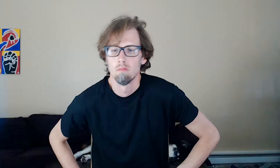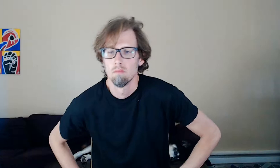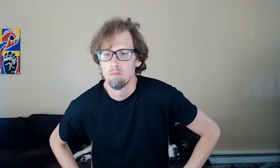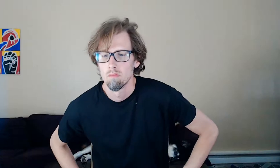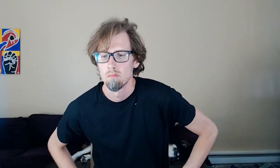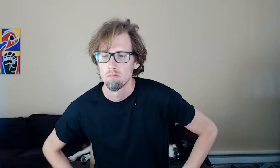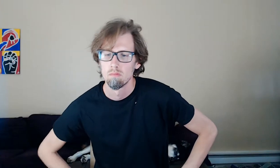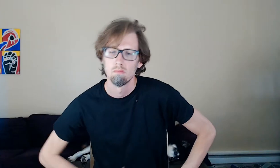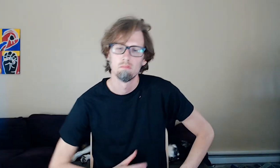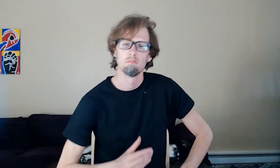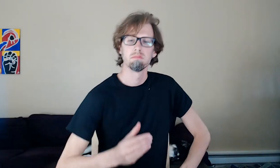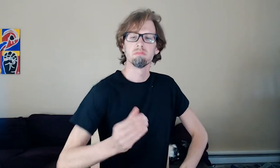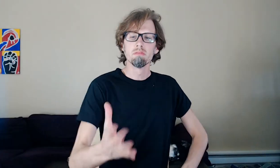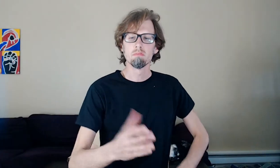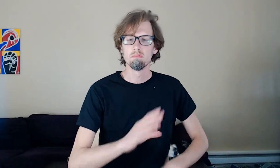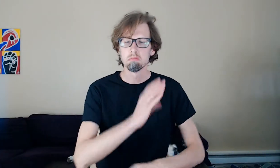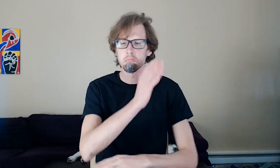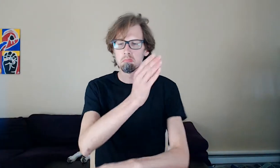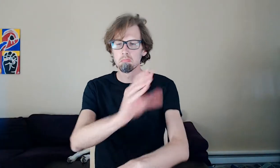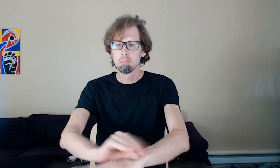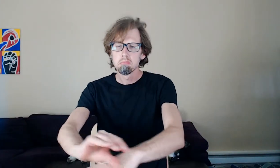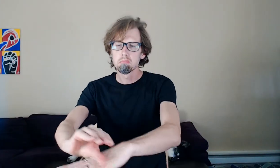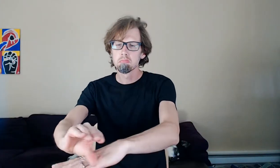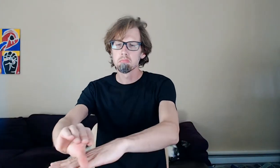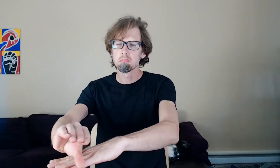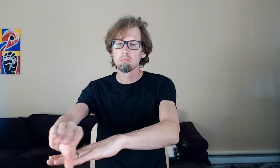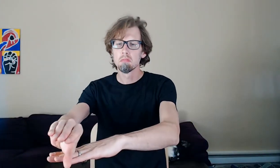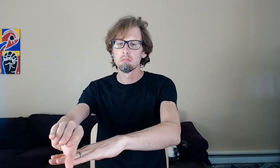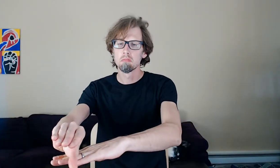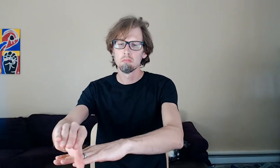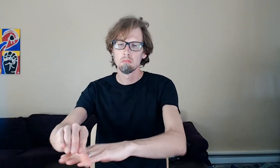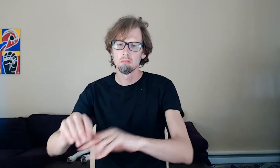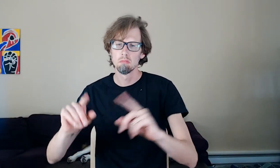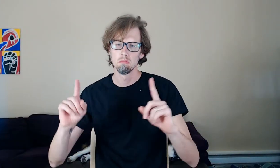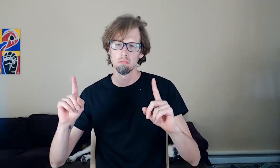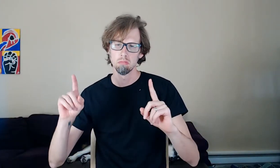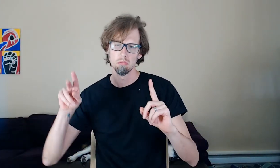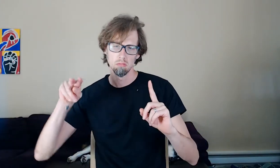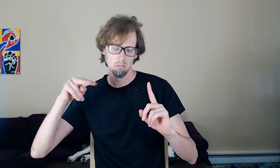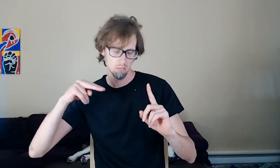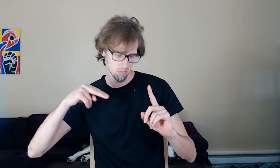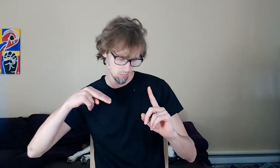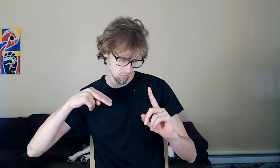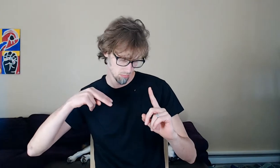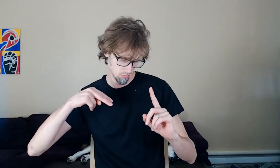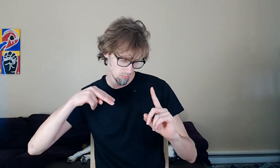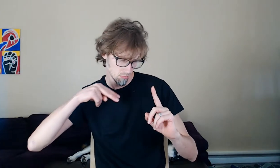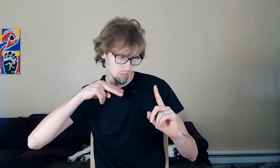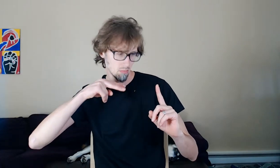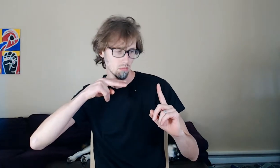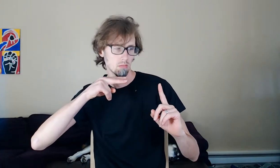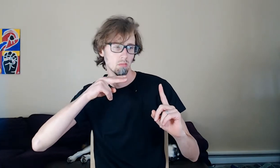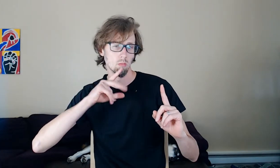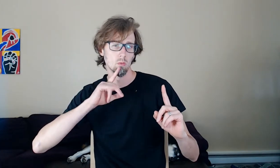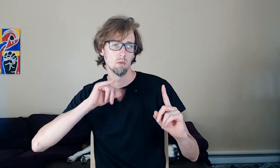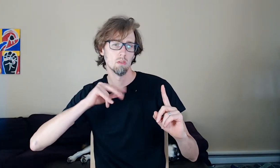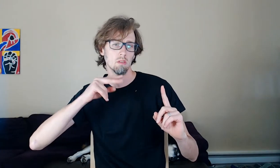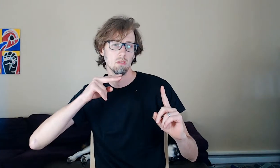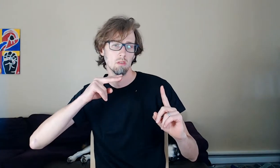And the top of them was cut at the angle that I found using the speed square earlier. I also cut down one long piece for the bottom plate and one long piece